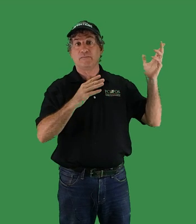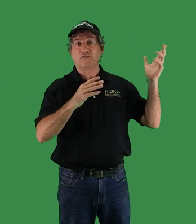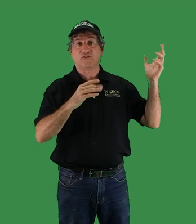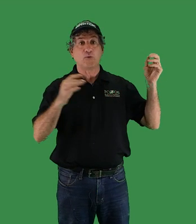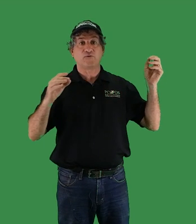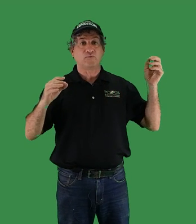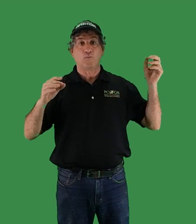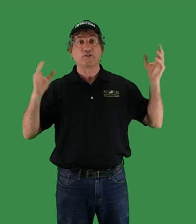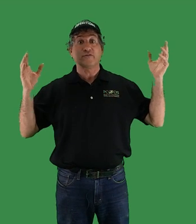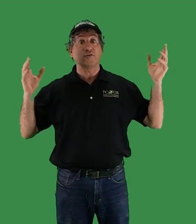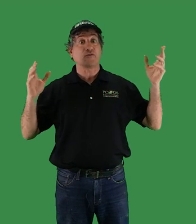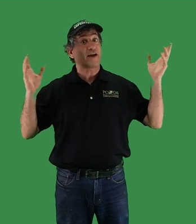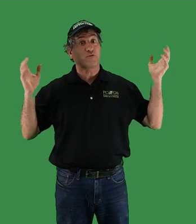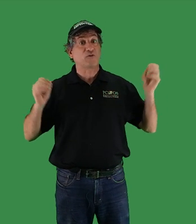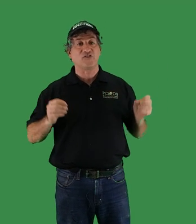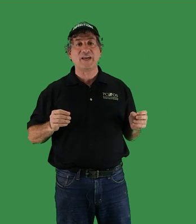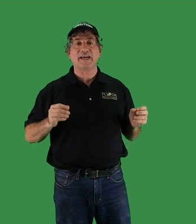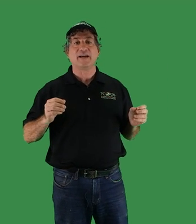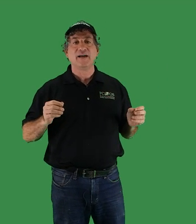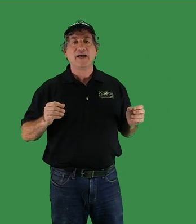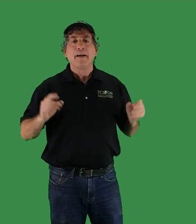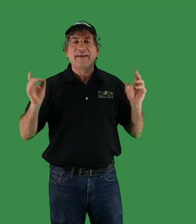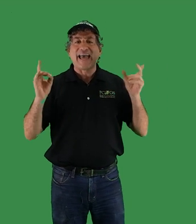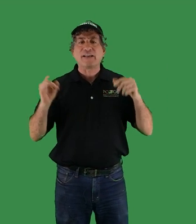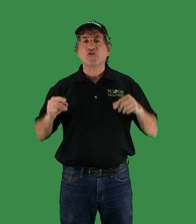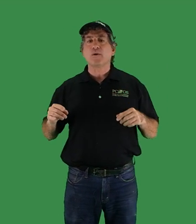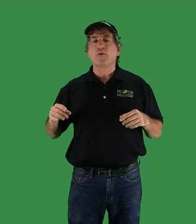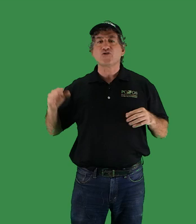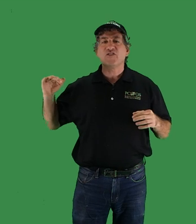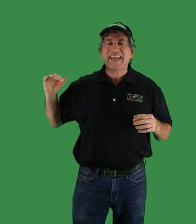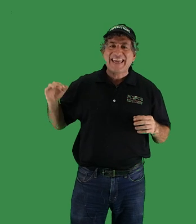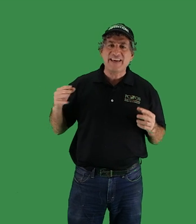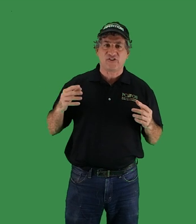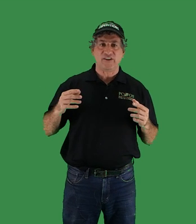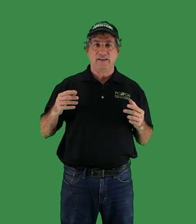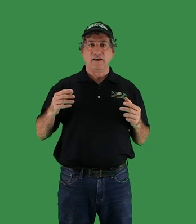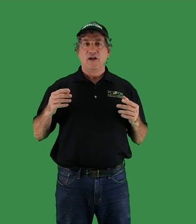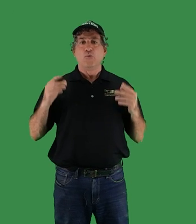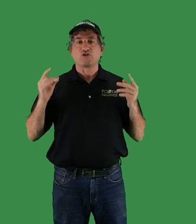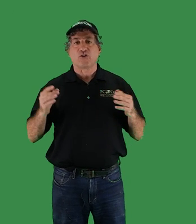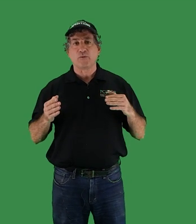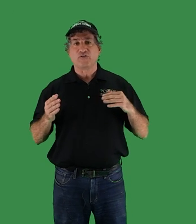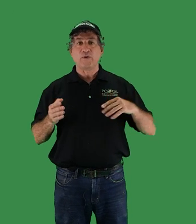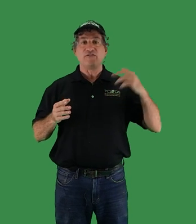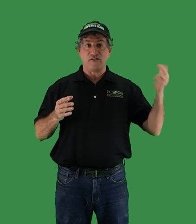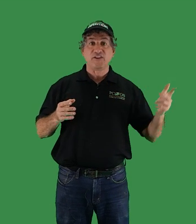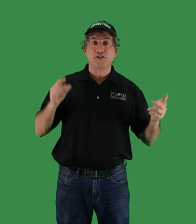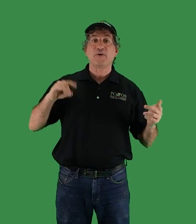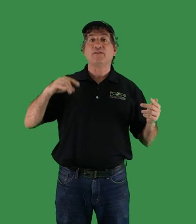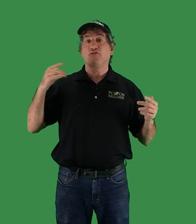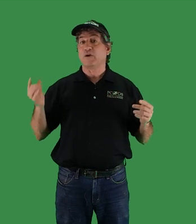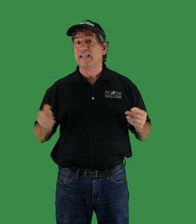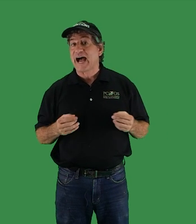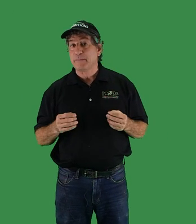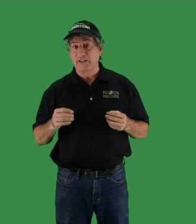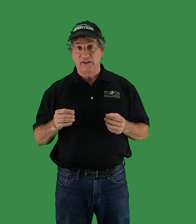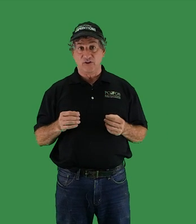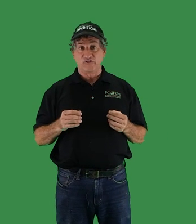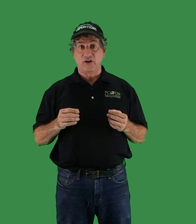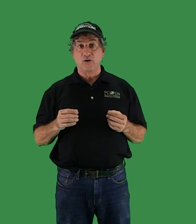them, slopes wonderful for experts skiing, began to emerge in the Eocene, which occurred between 53 and 49 million years ago,